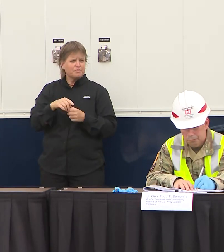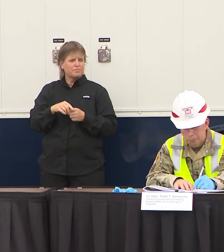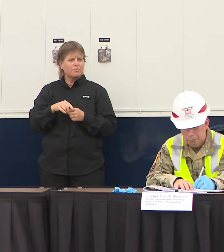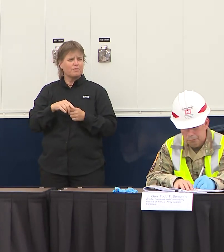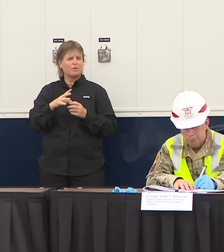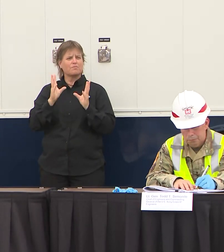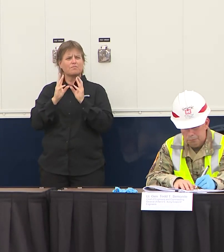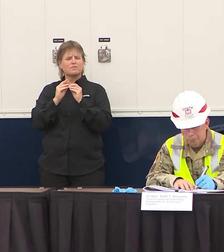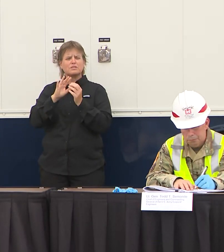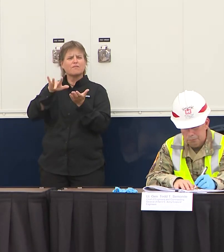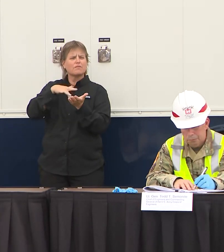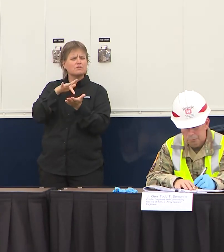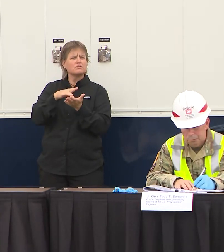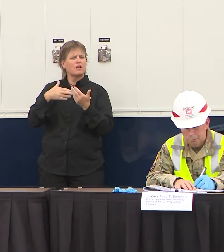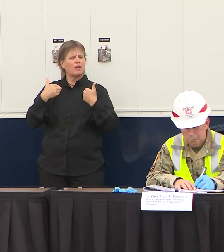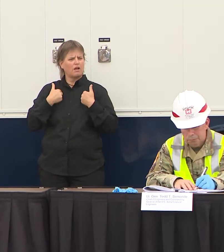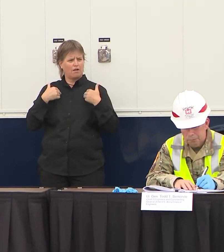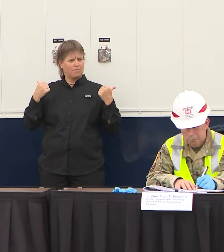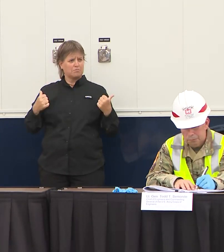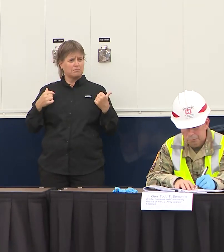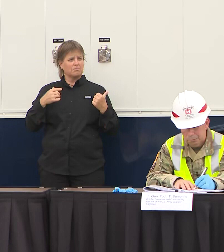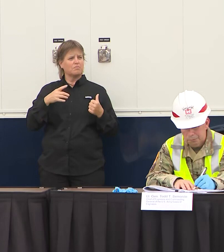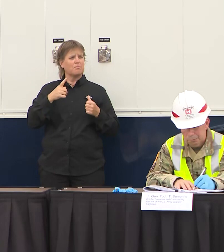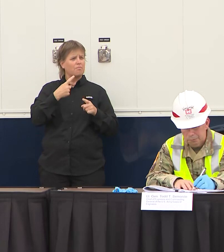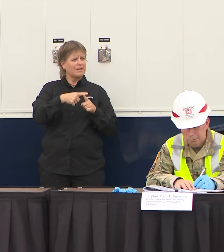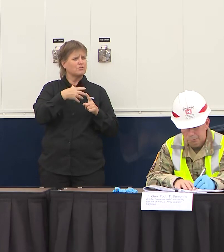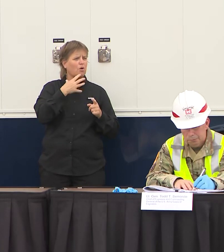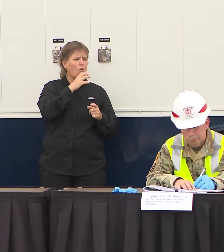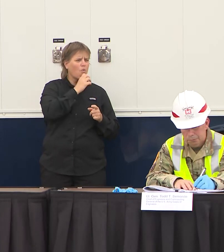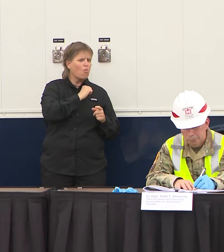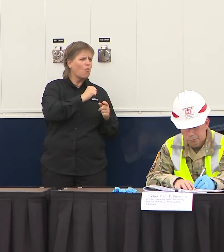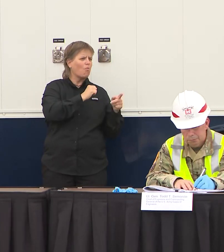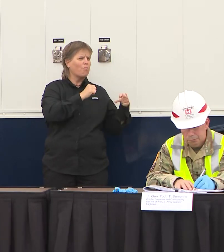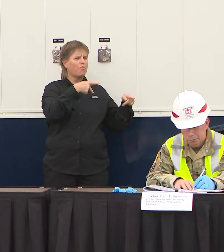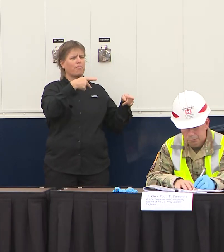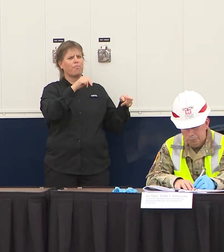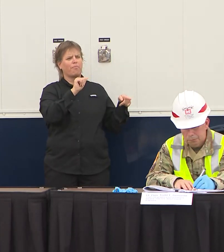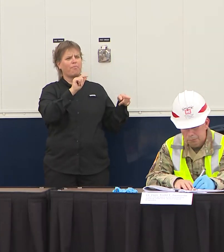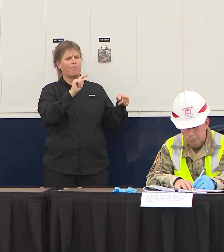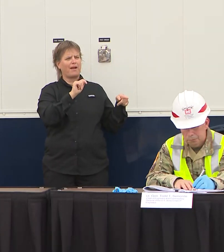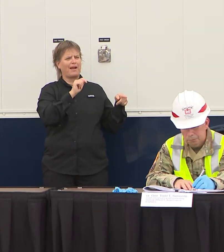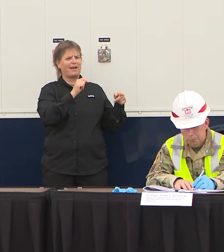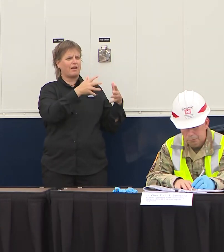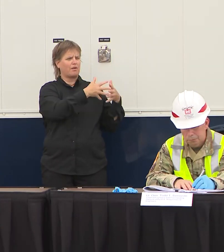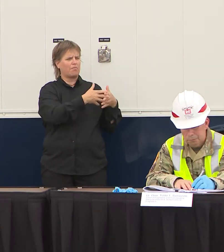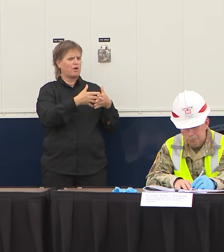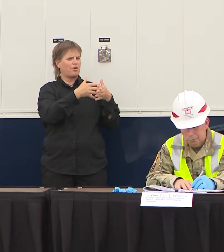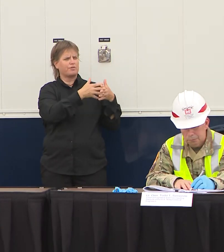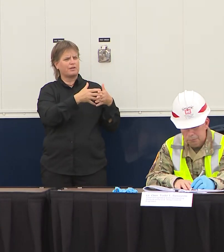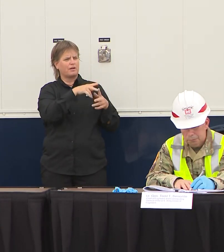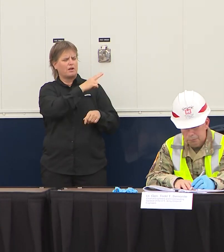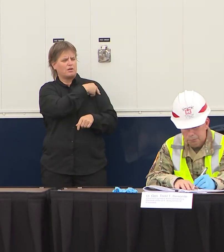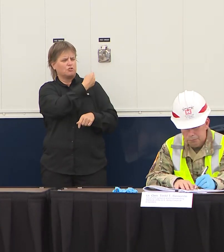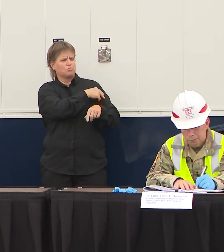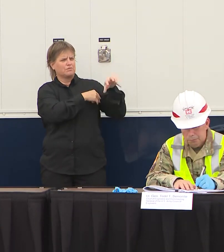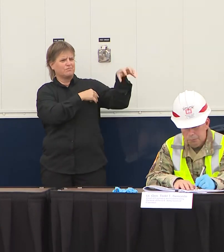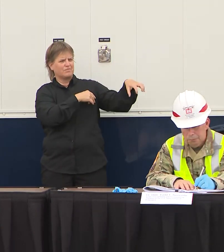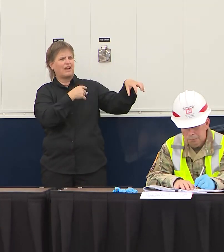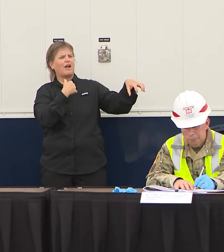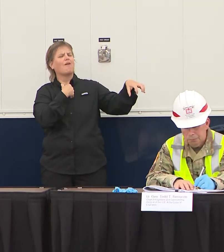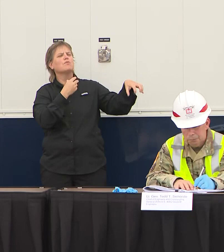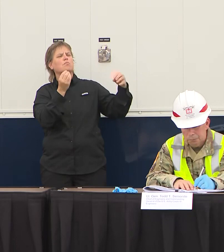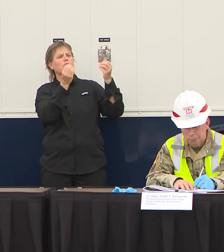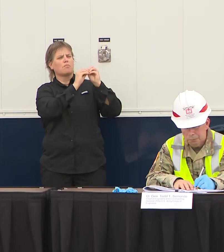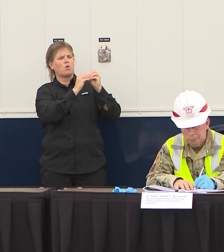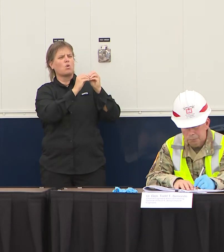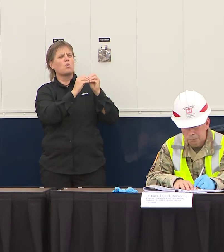up 200 beds at the old Pan American Hospital and 250 beds at a field hospital right here in Miami